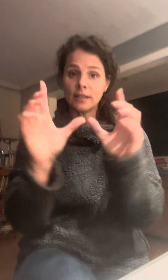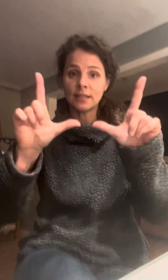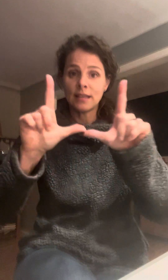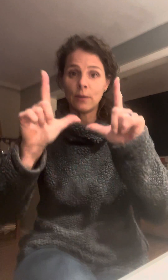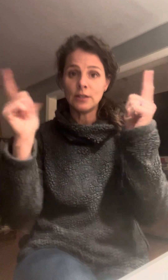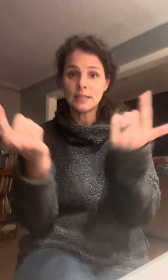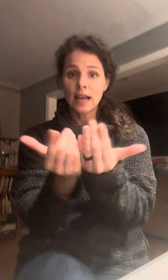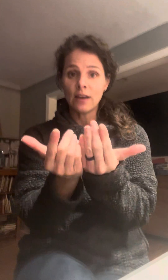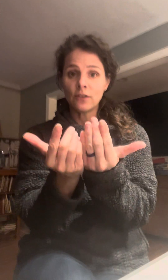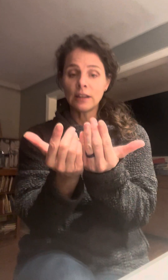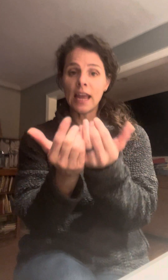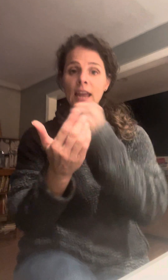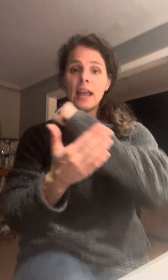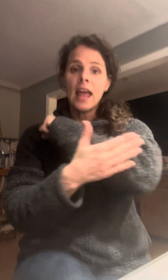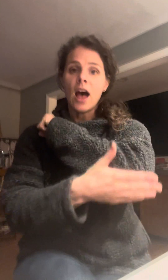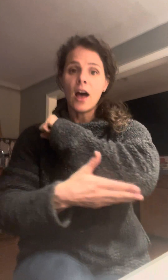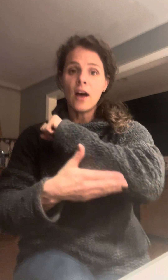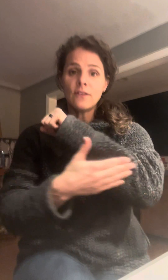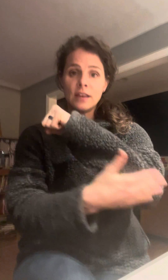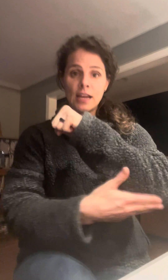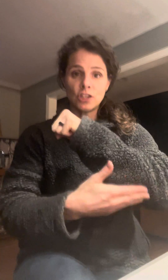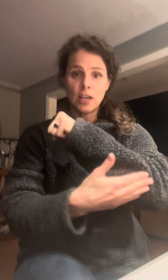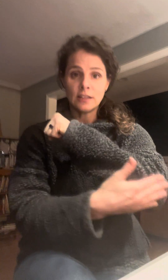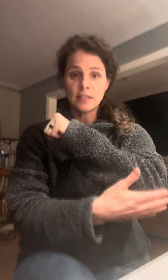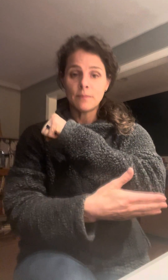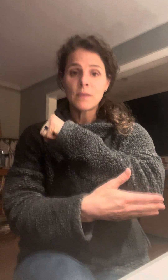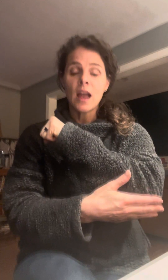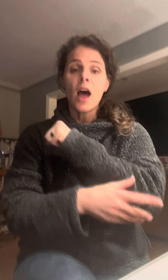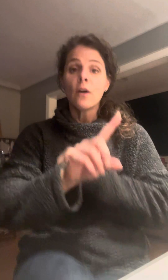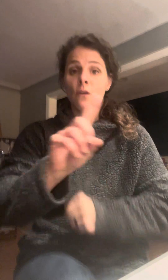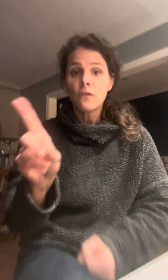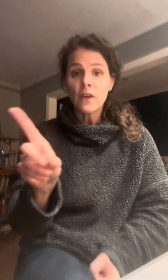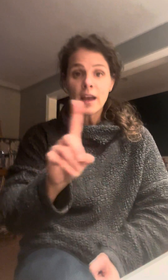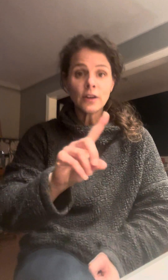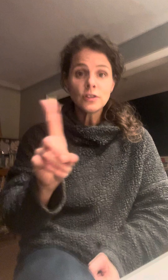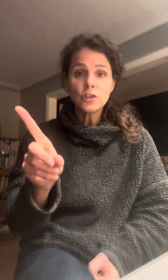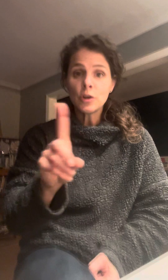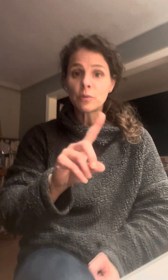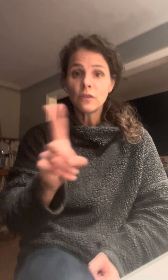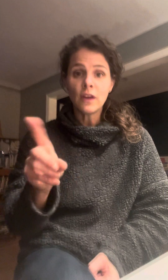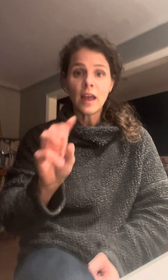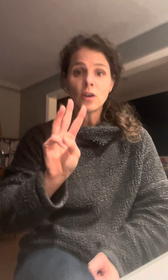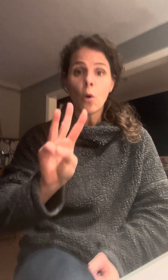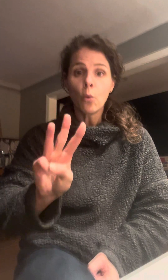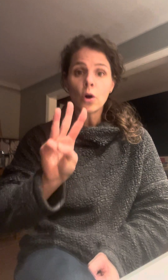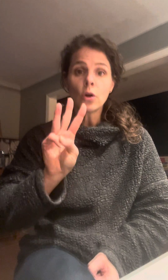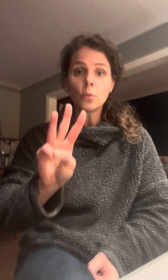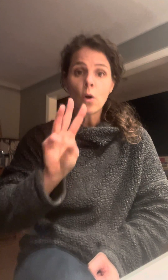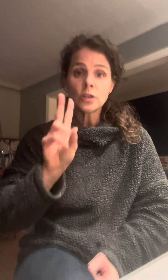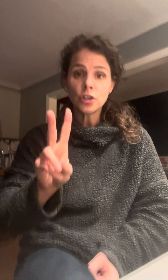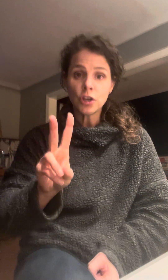this is how we do the sign for League of Nations, failed to prevent World War II.